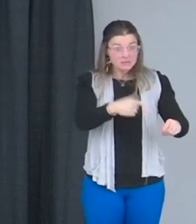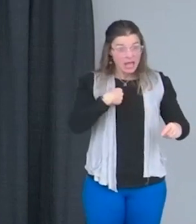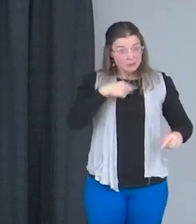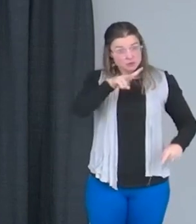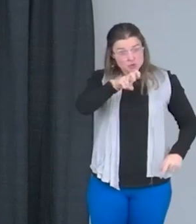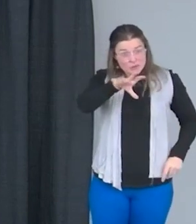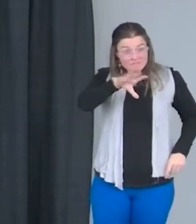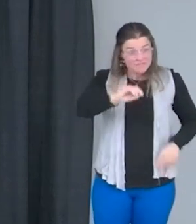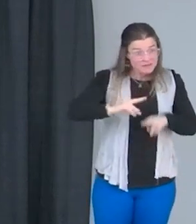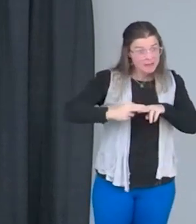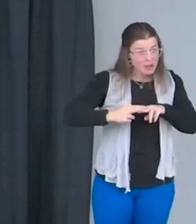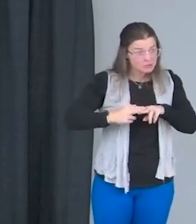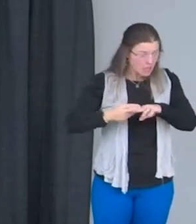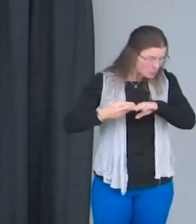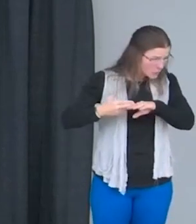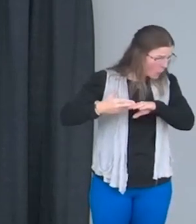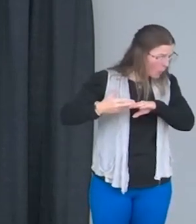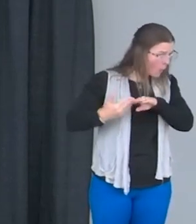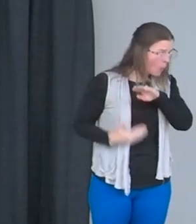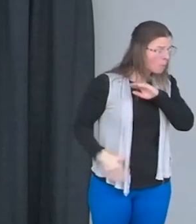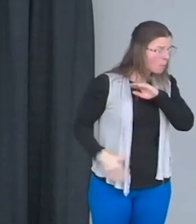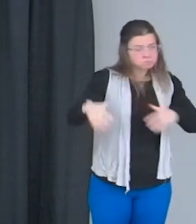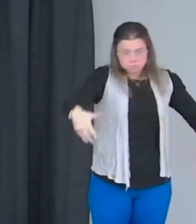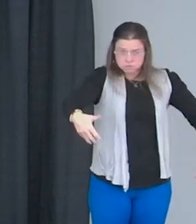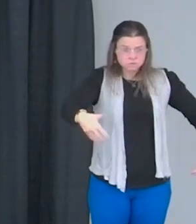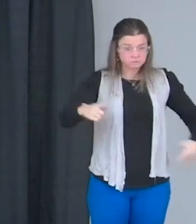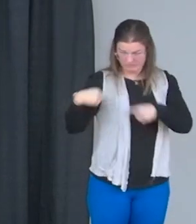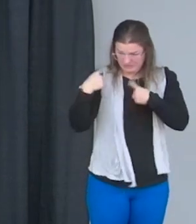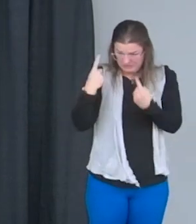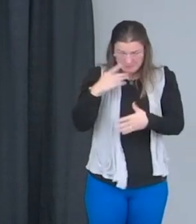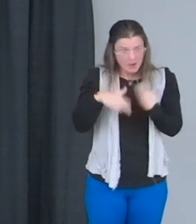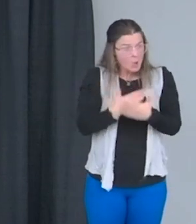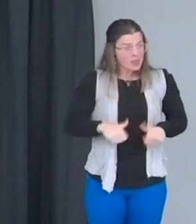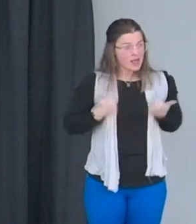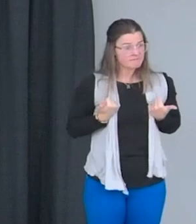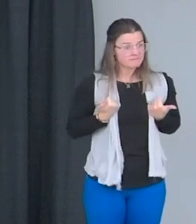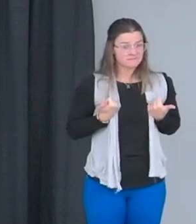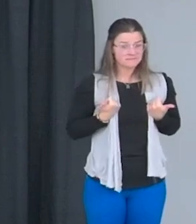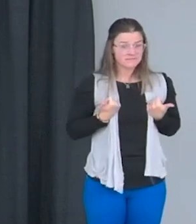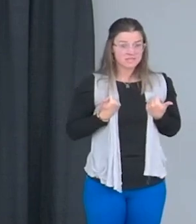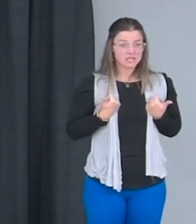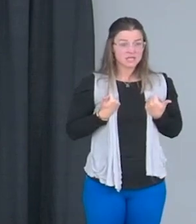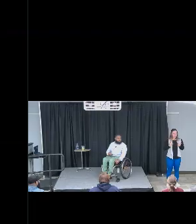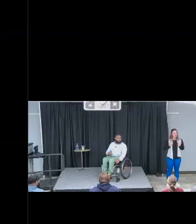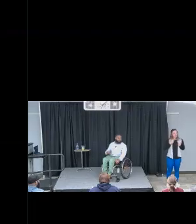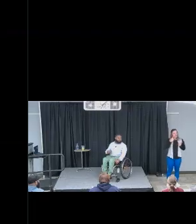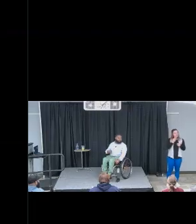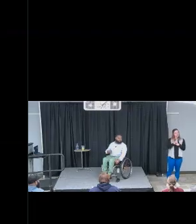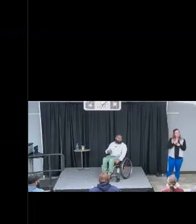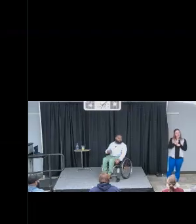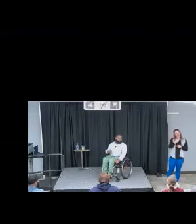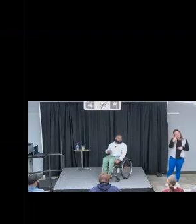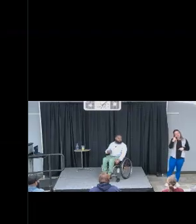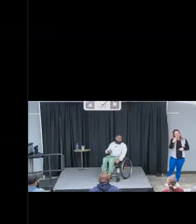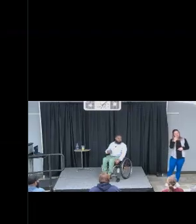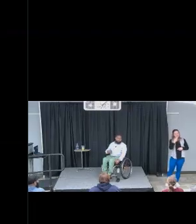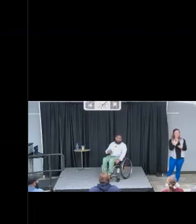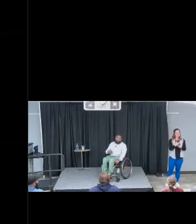overweight and I had always been overweight my whole life. I joke about it, but I thought big boned was a real thing.